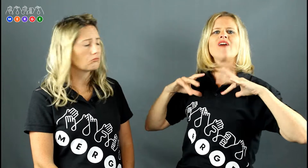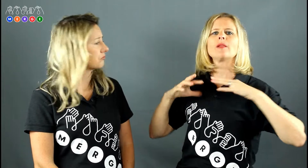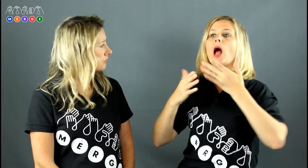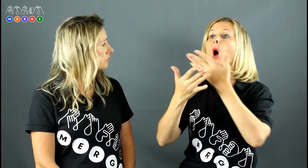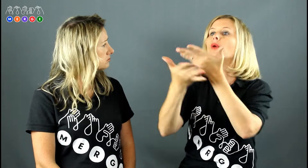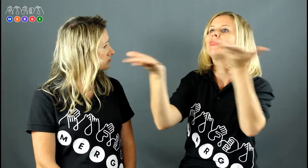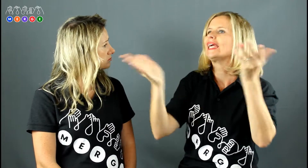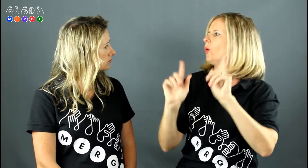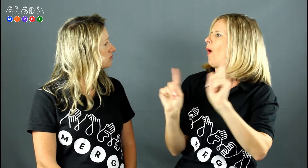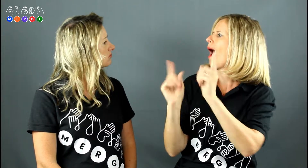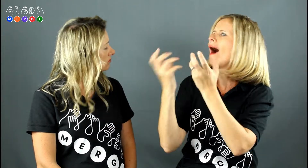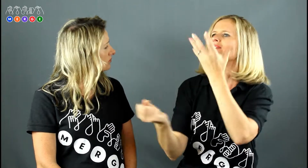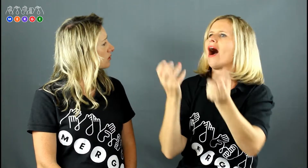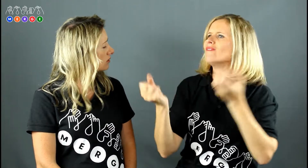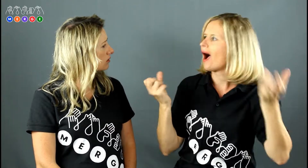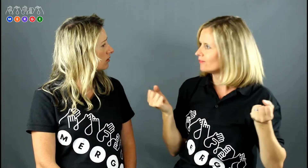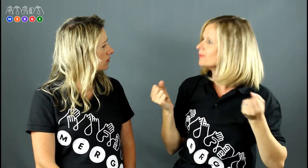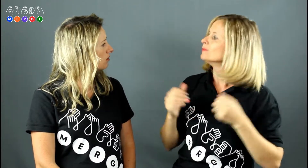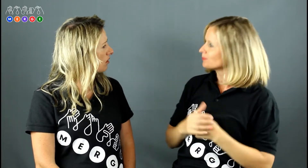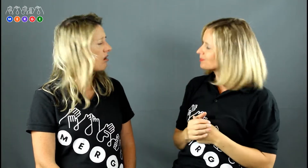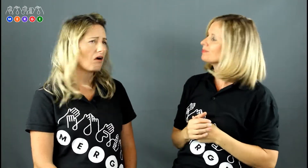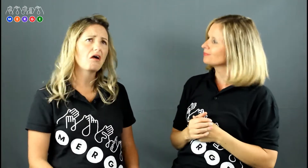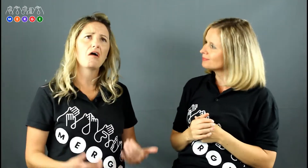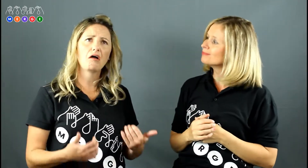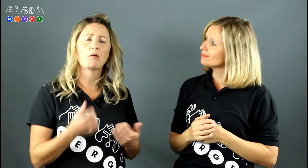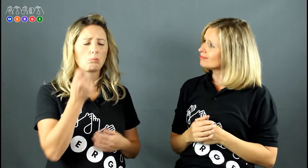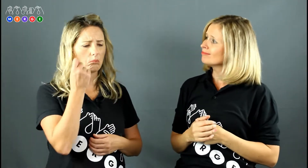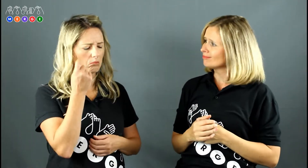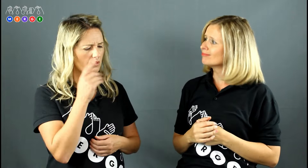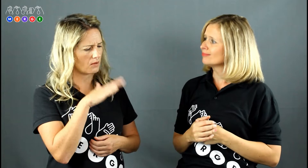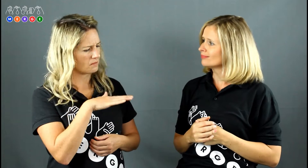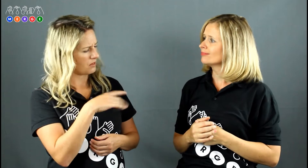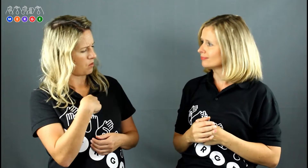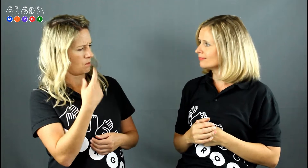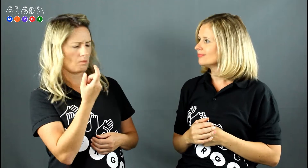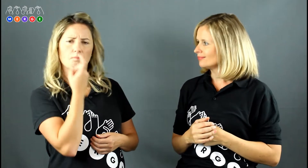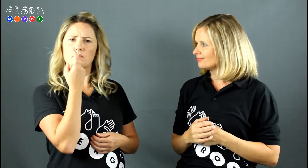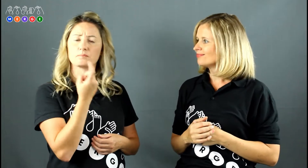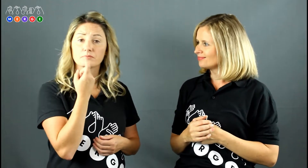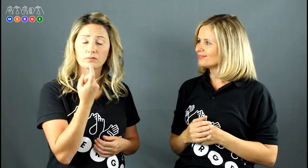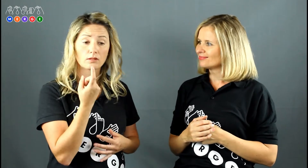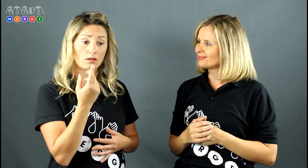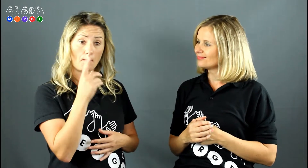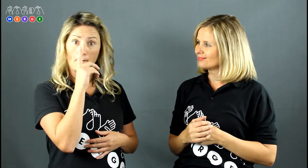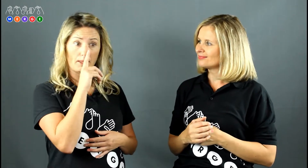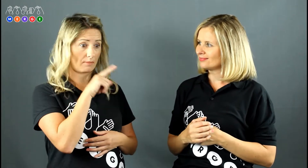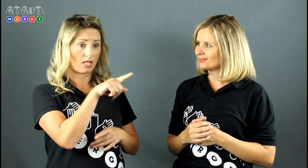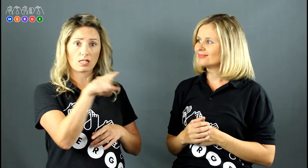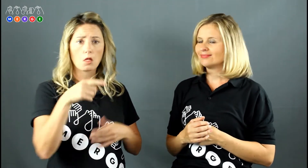So the technology that's available out there for Deaf people to use. Oh, okay. So I'm just